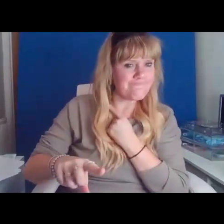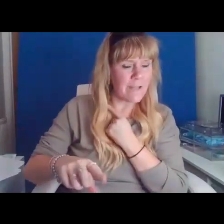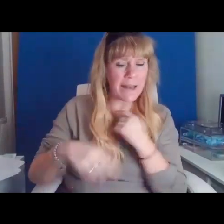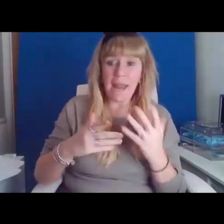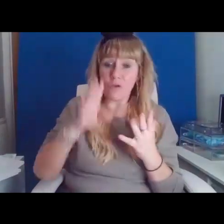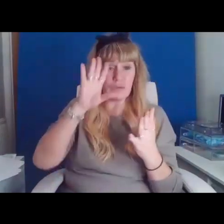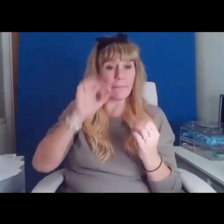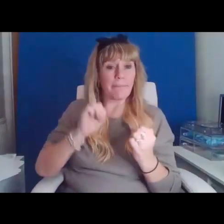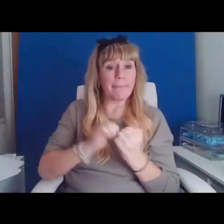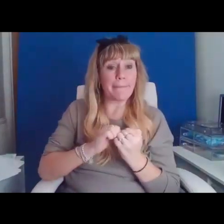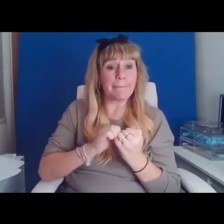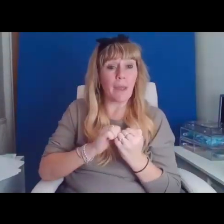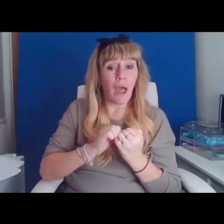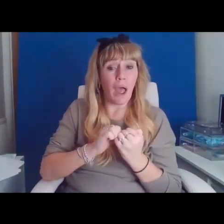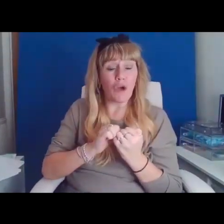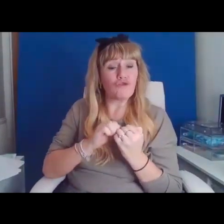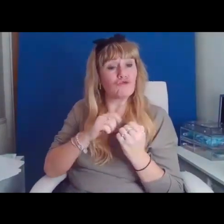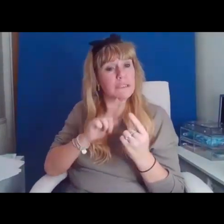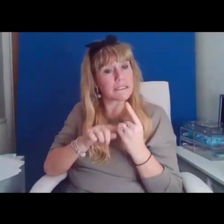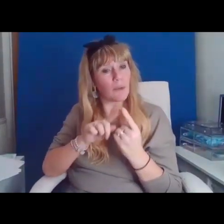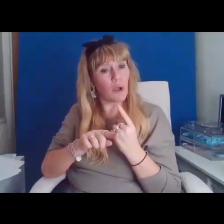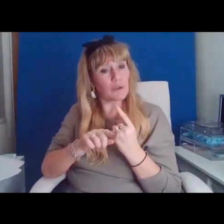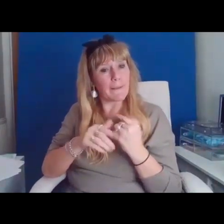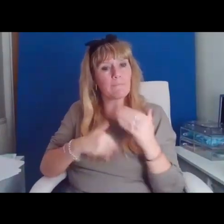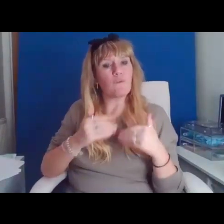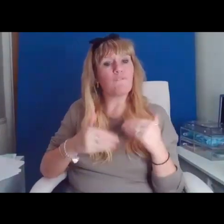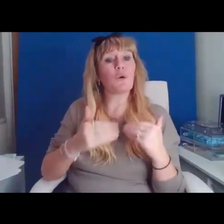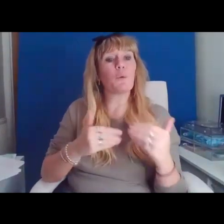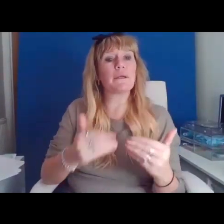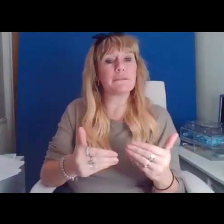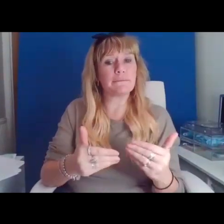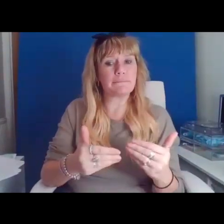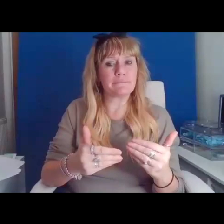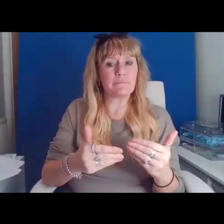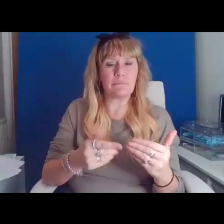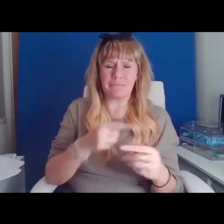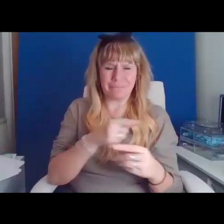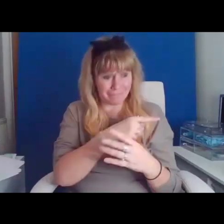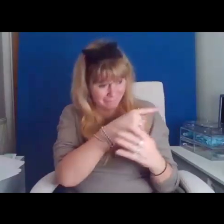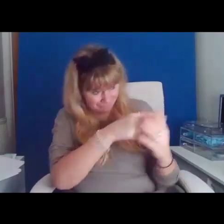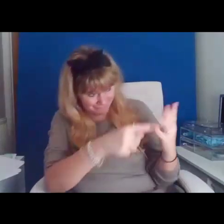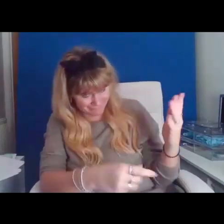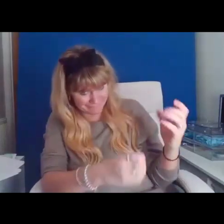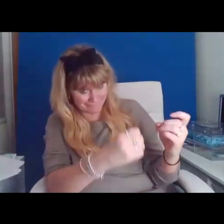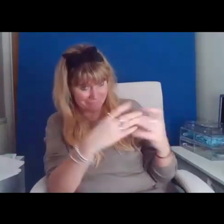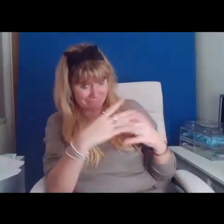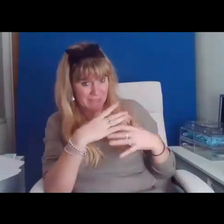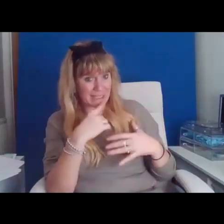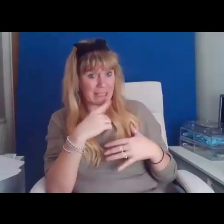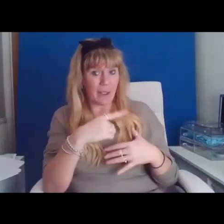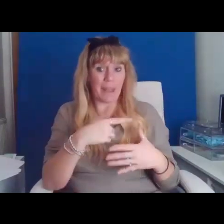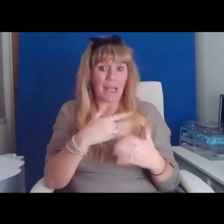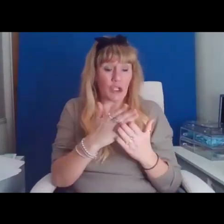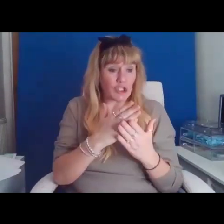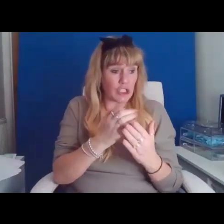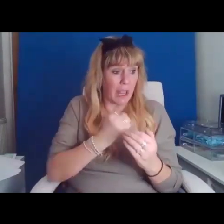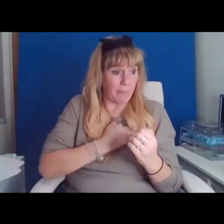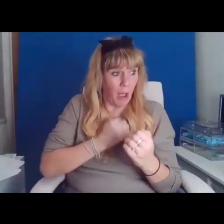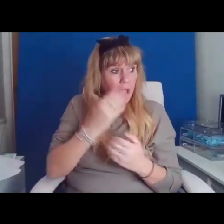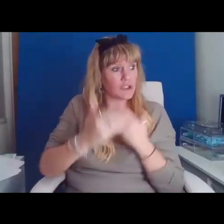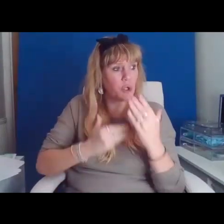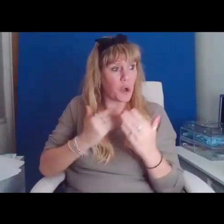move forward. Another tells me sharing my story makes it possible for them to share theirs.